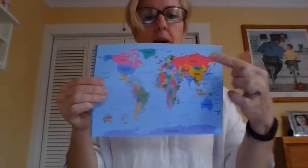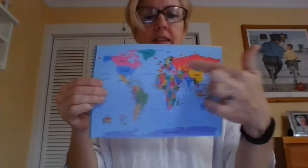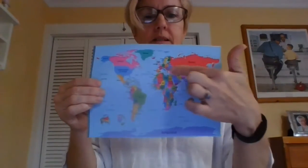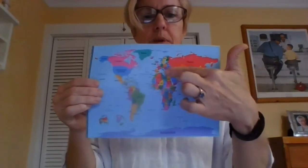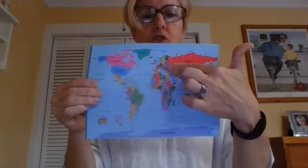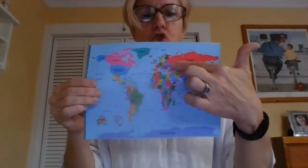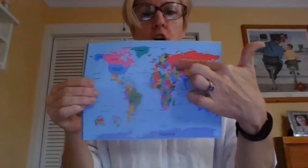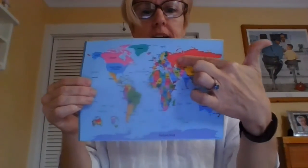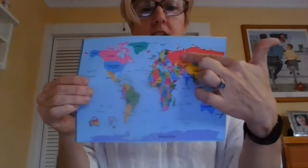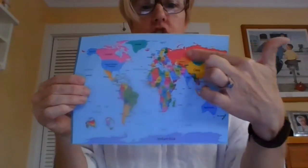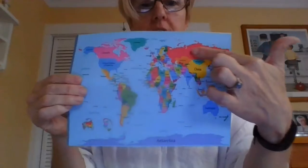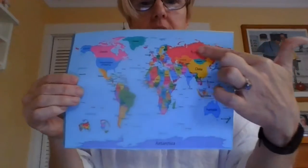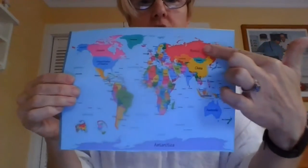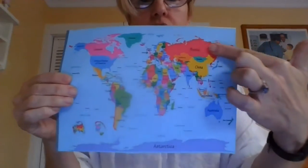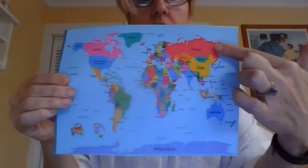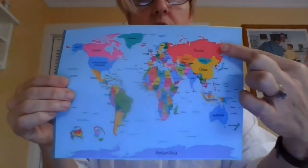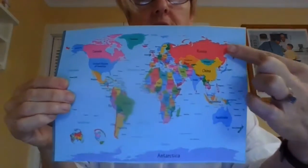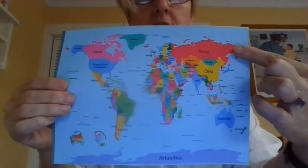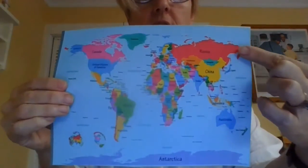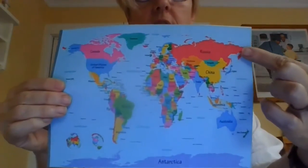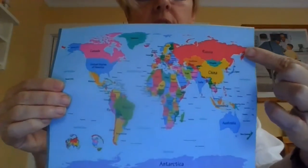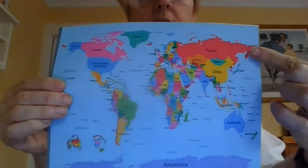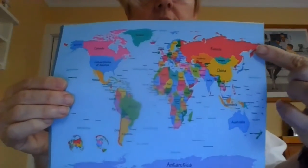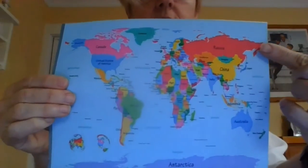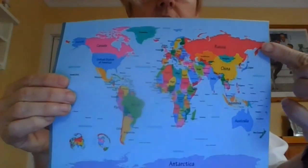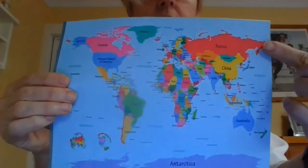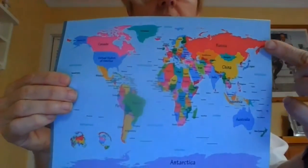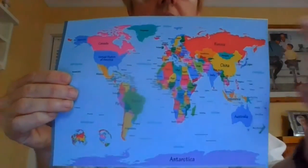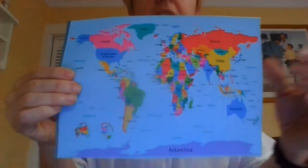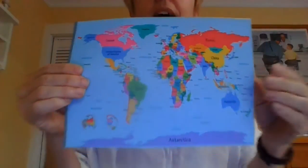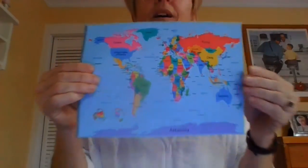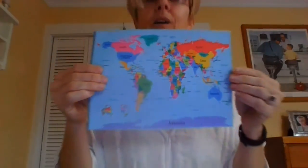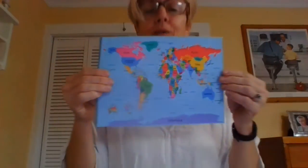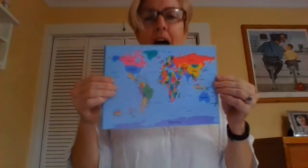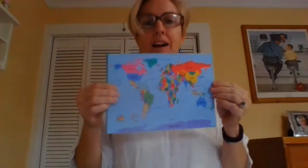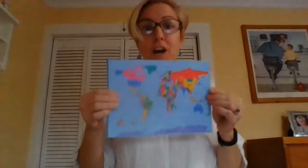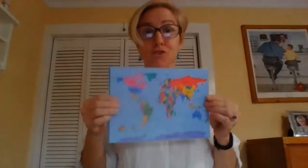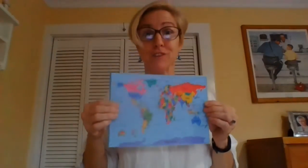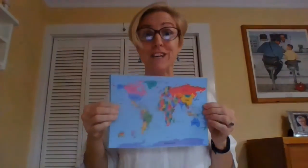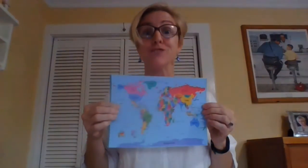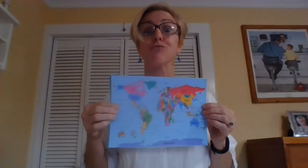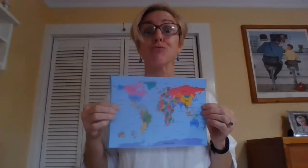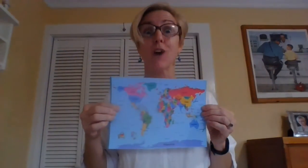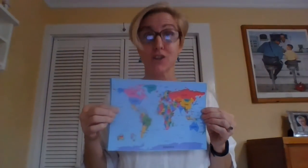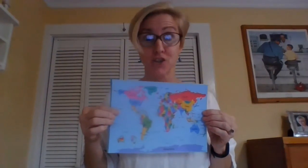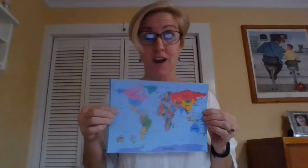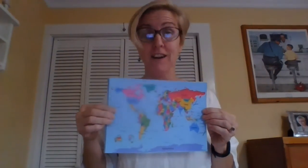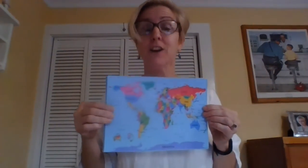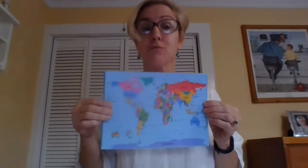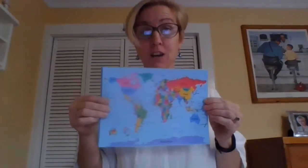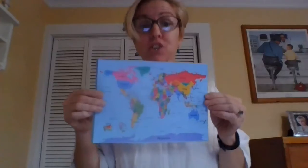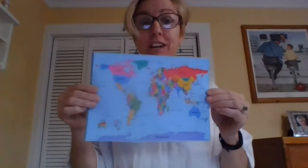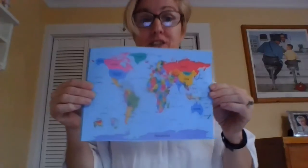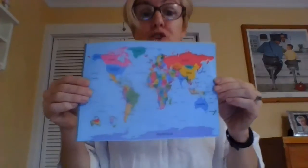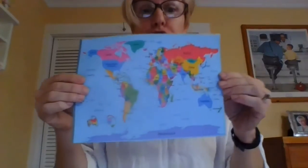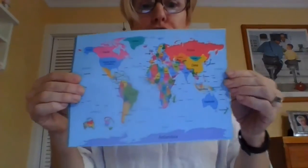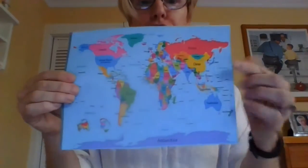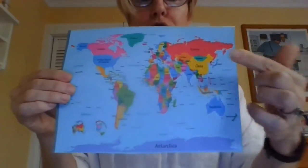about this big, giant, giant country over here? Oh, that country is Russia. Russia is huge.